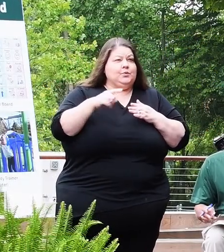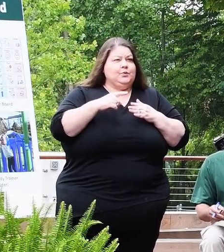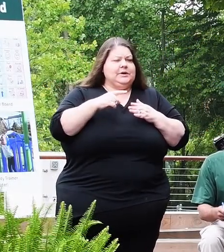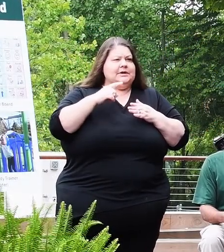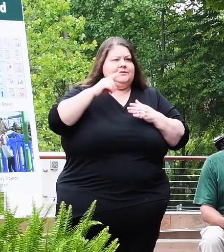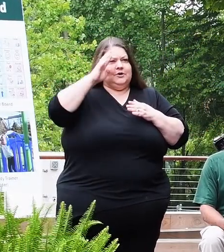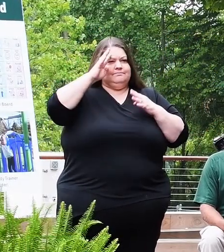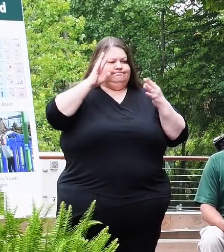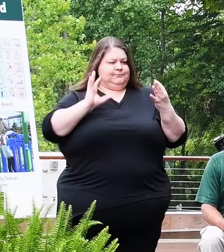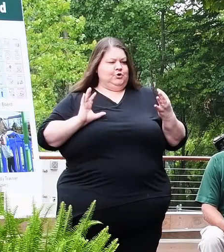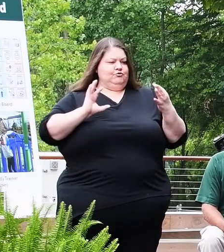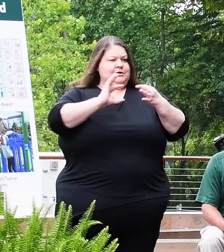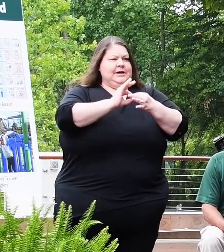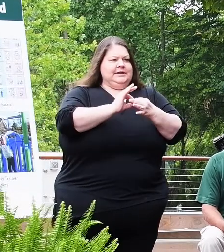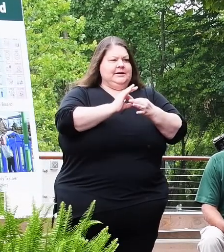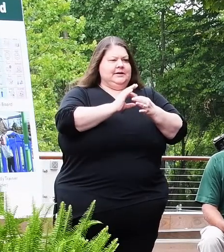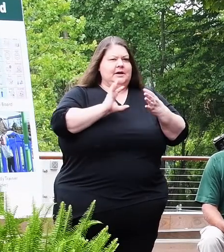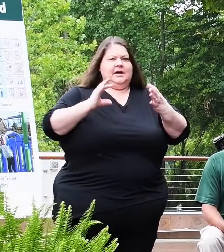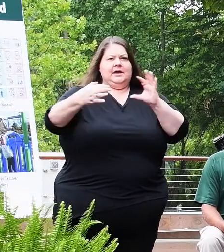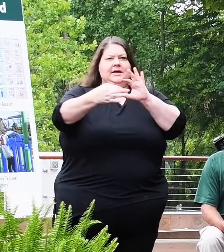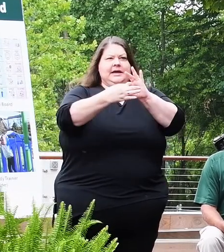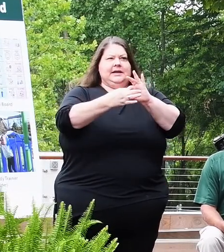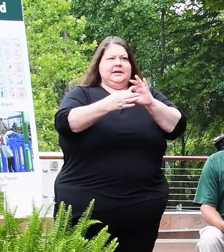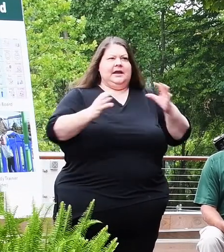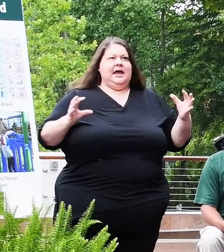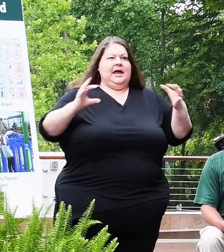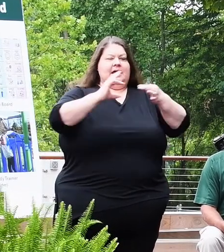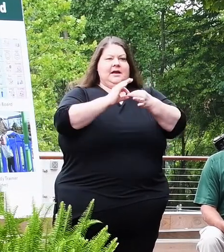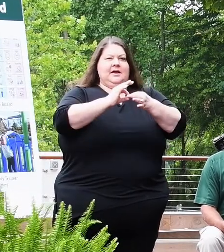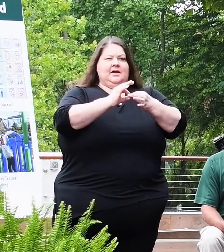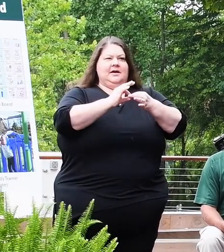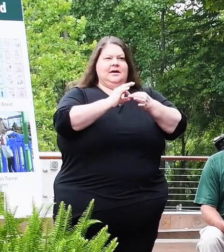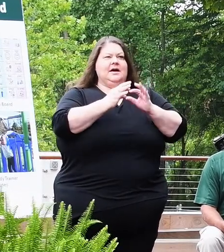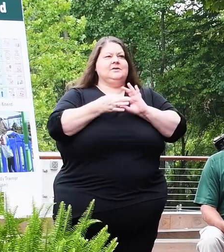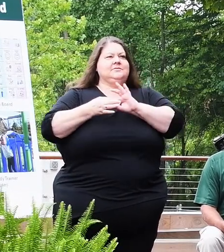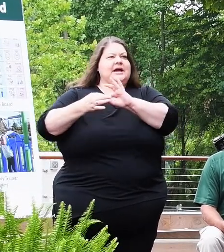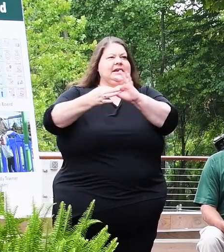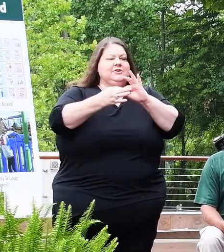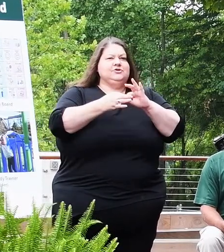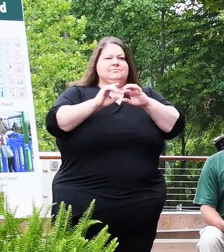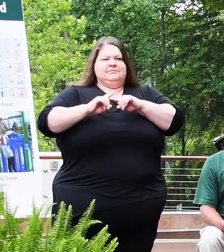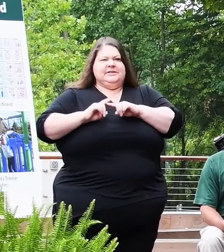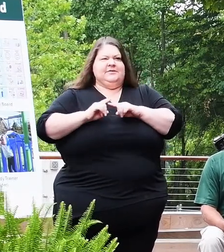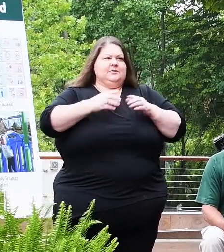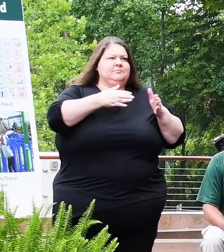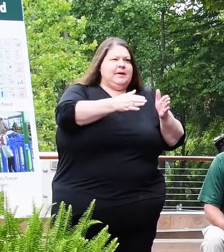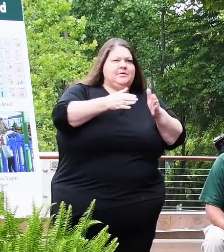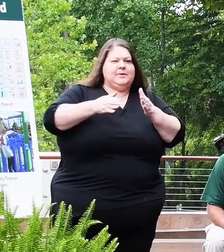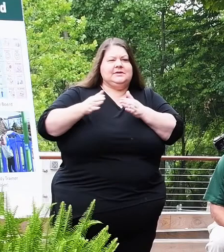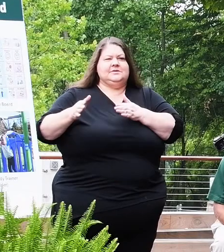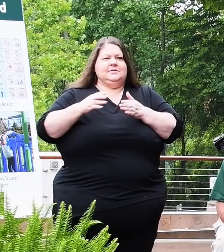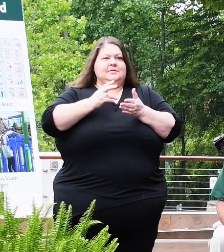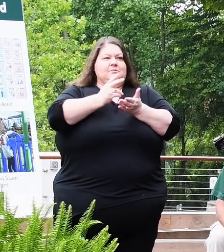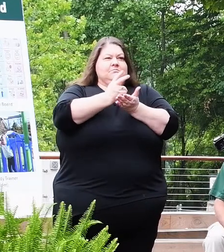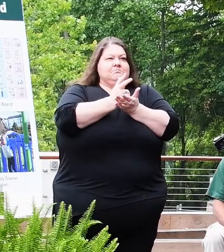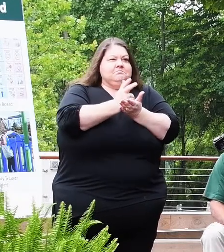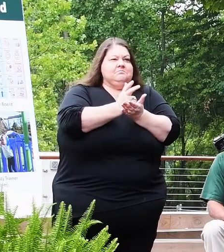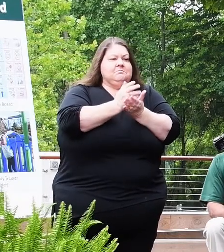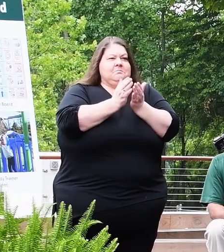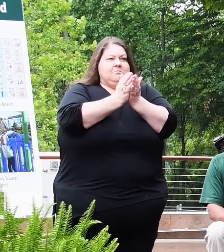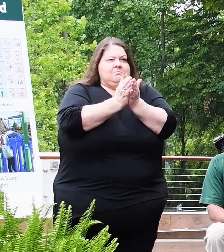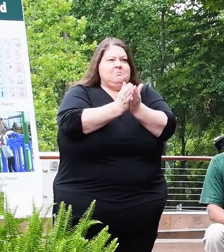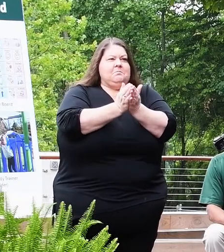a connection between the pathways and the new accessible parking facility, the boat ramp, restrooms and amphitheater,